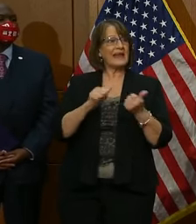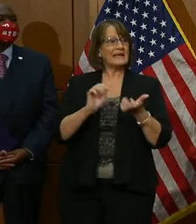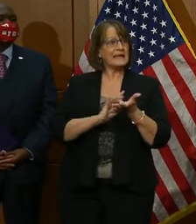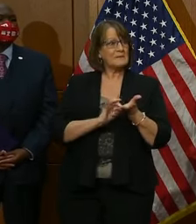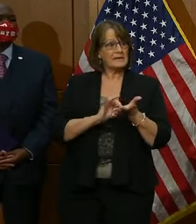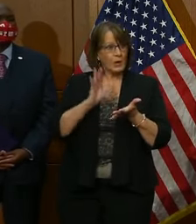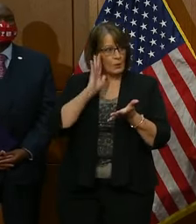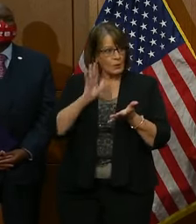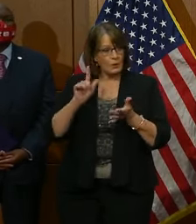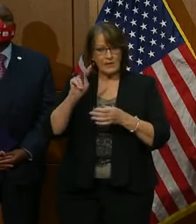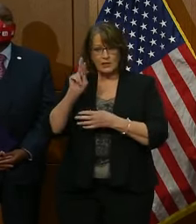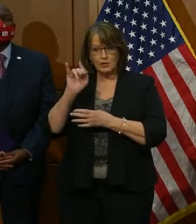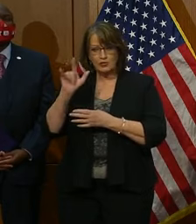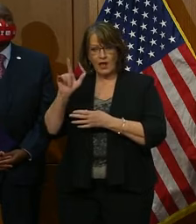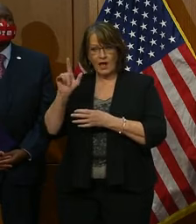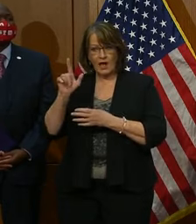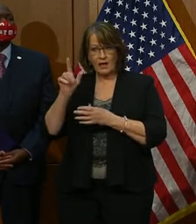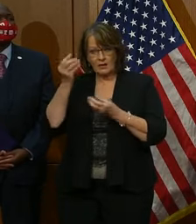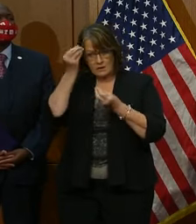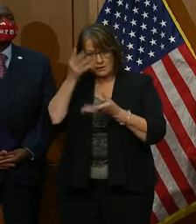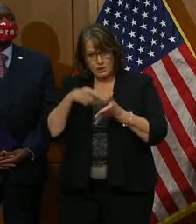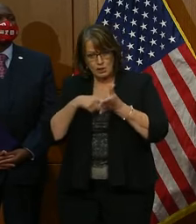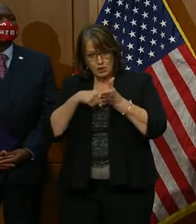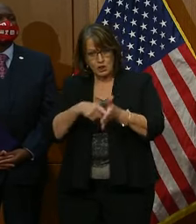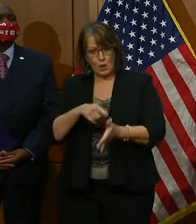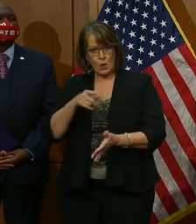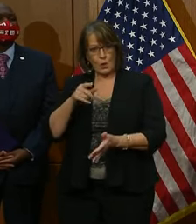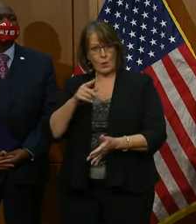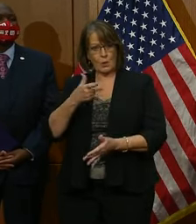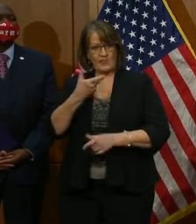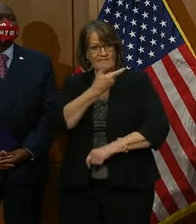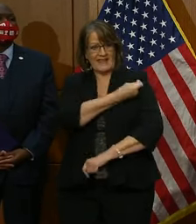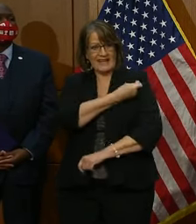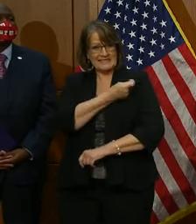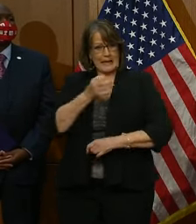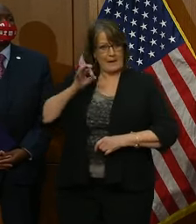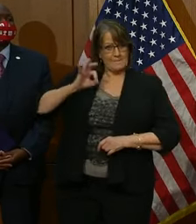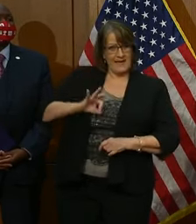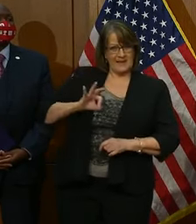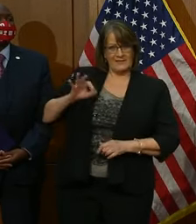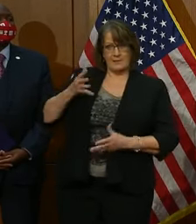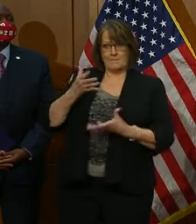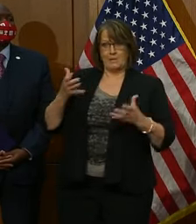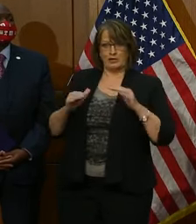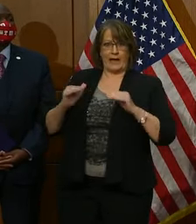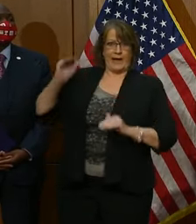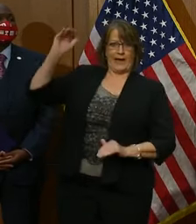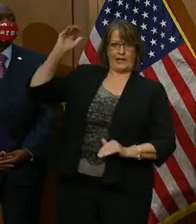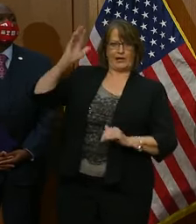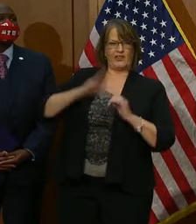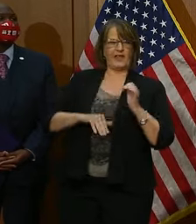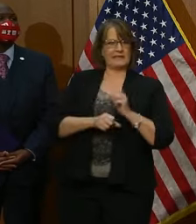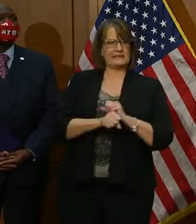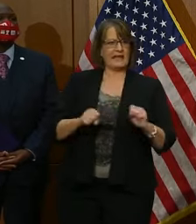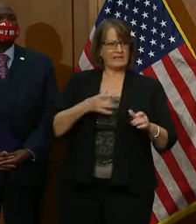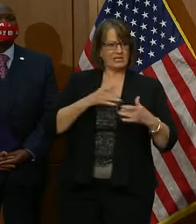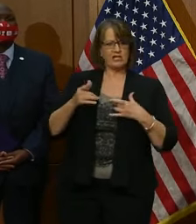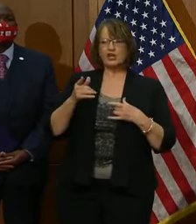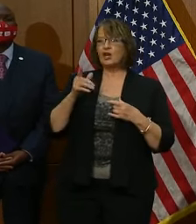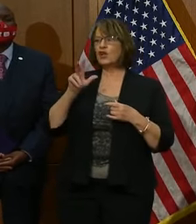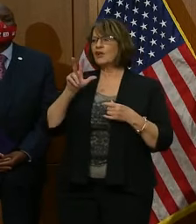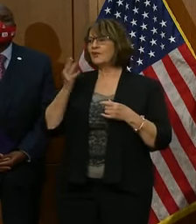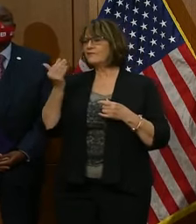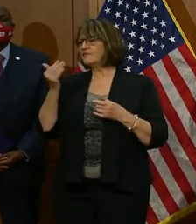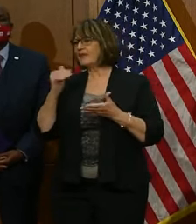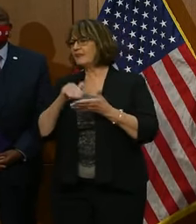is whether the trial data show that the vaccine's benefits outweigh safety concerns. For the 15,000 or the 30,000 people who